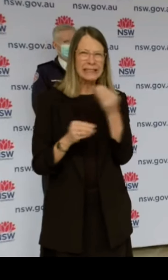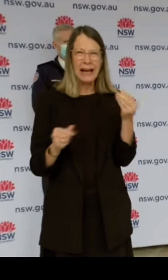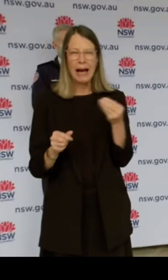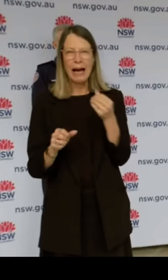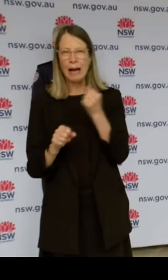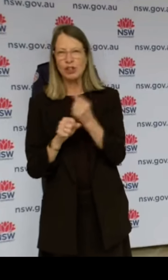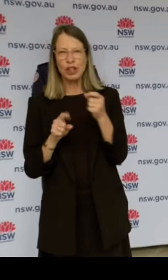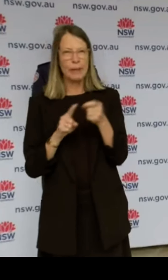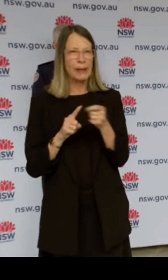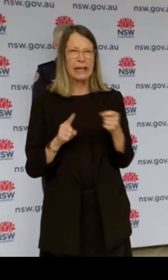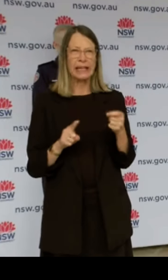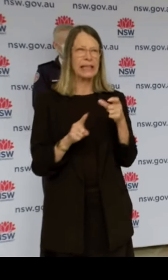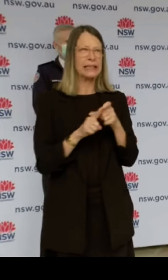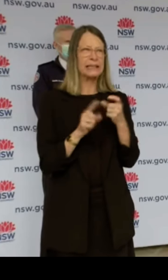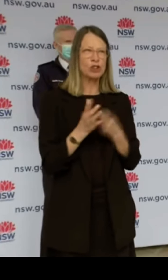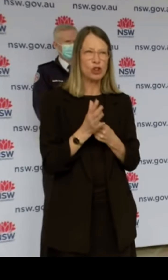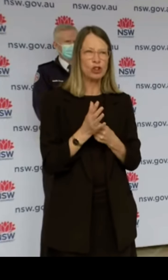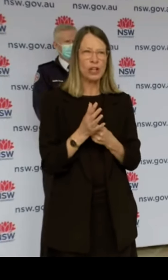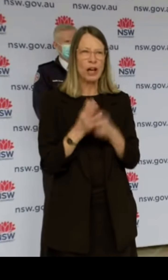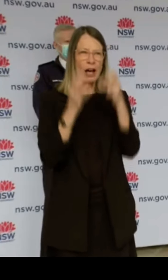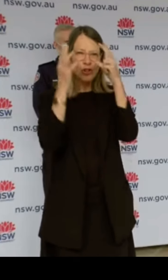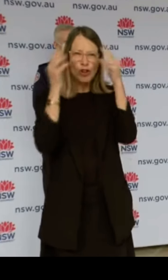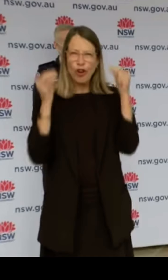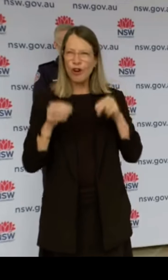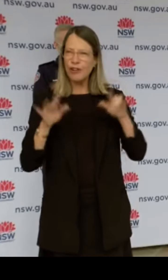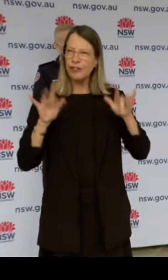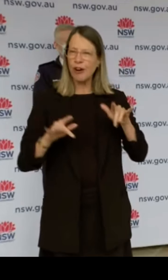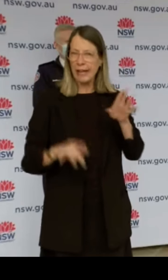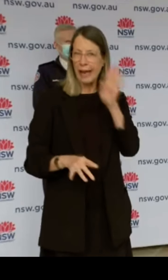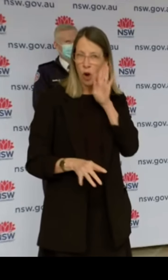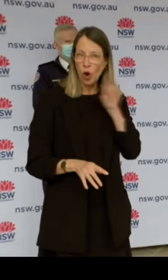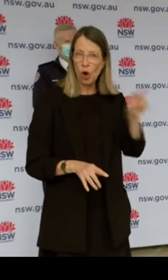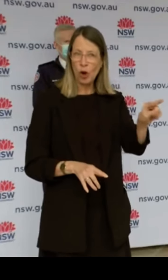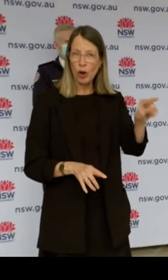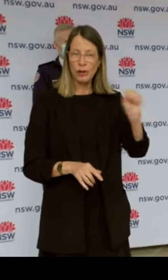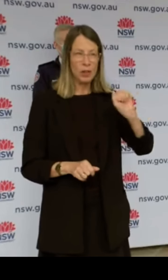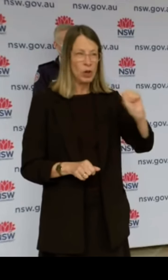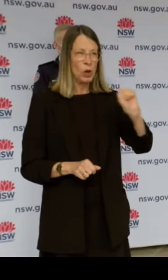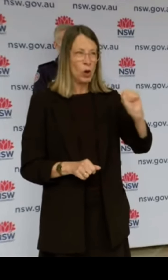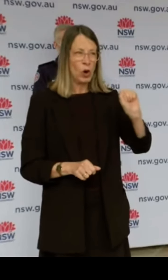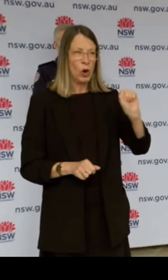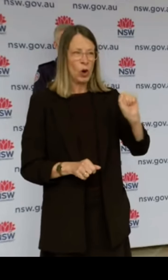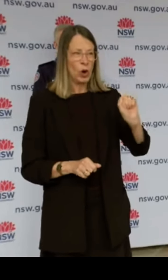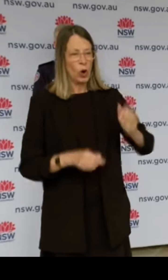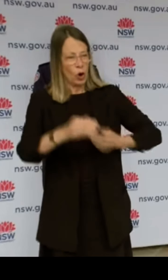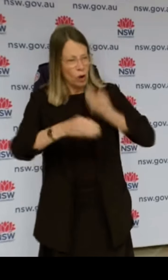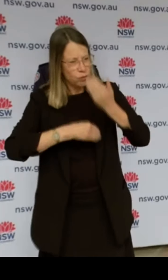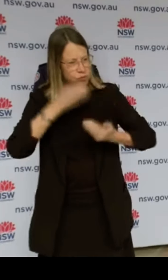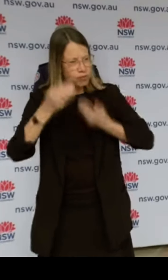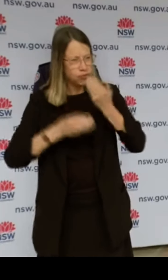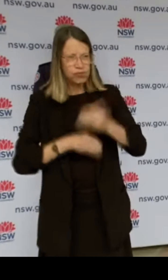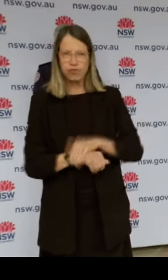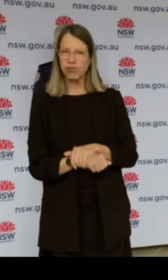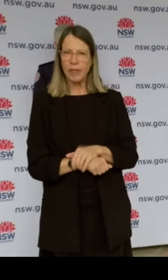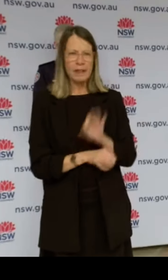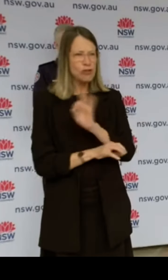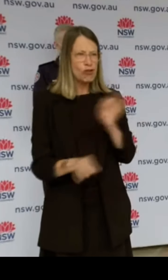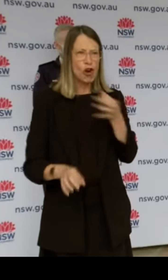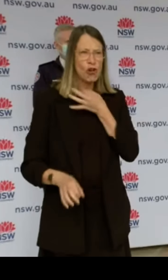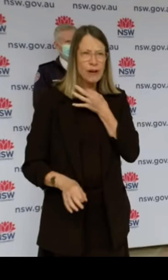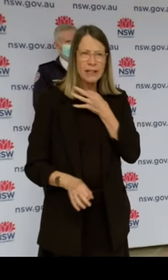to please catch up with that advice before you give any further advice to your patients particularly GPs. GPs are obviously very busy people